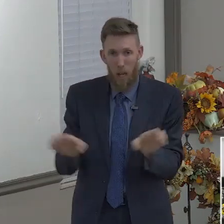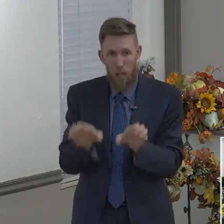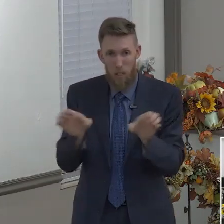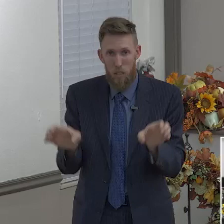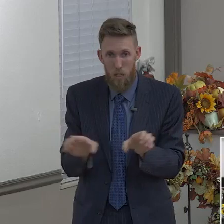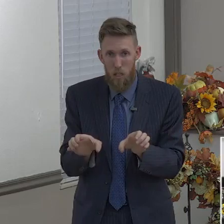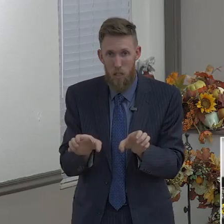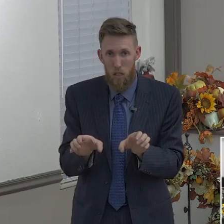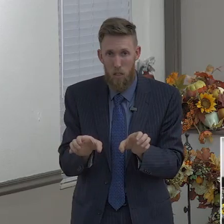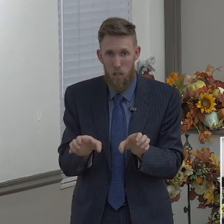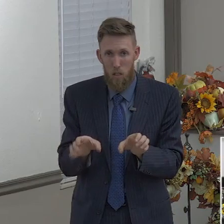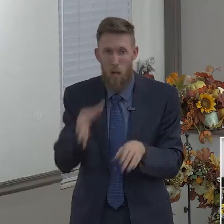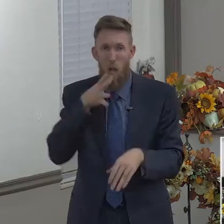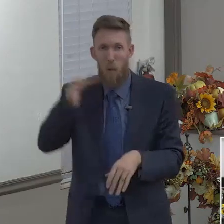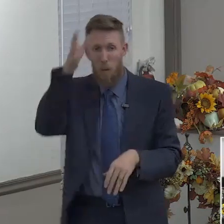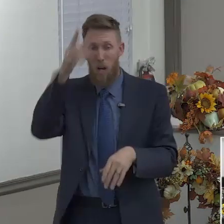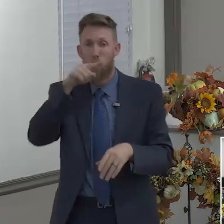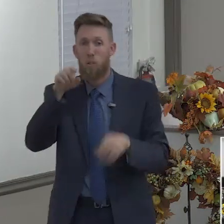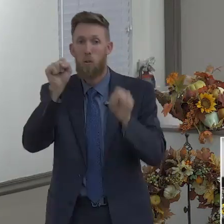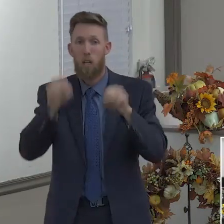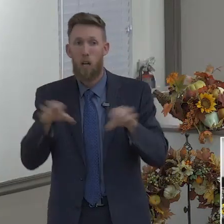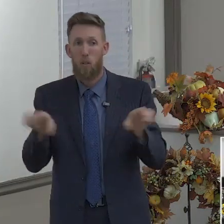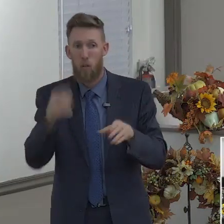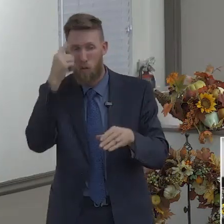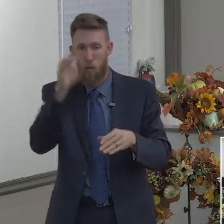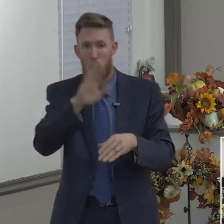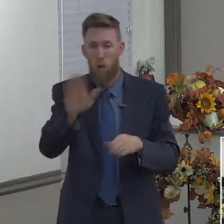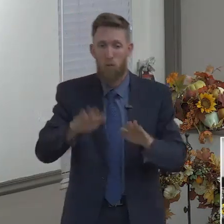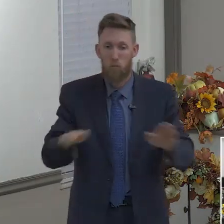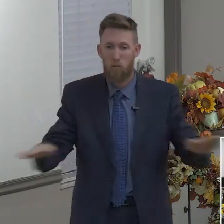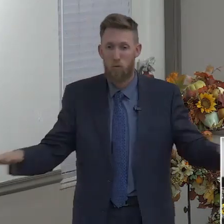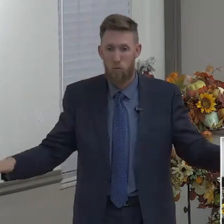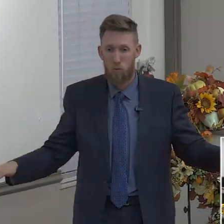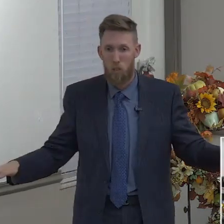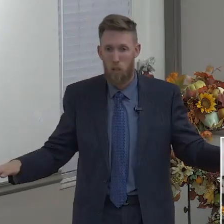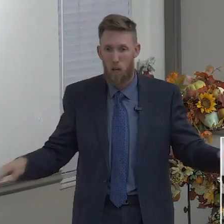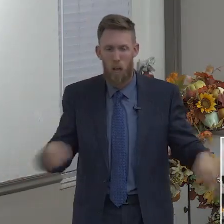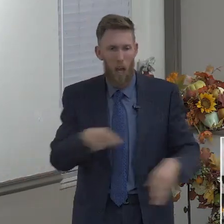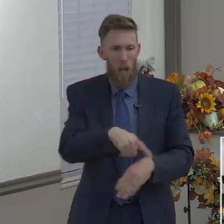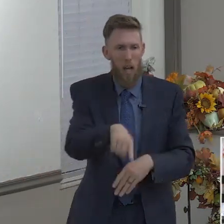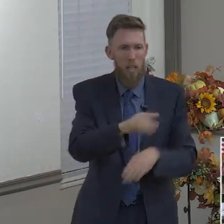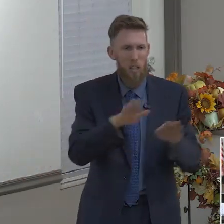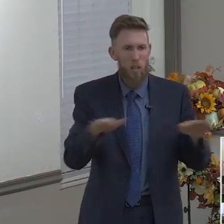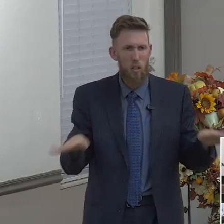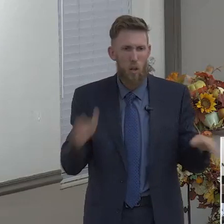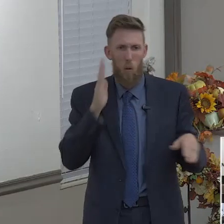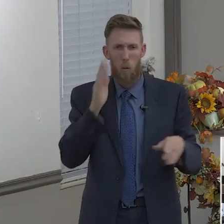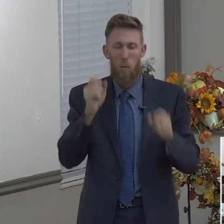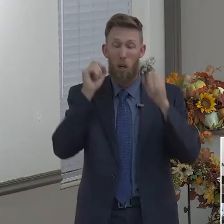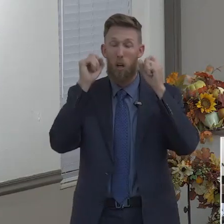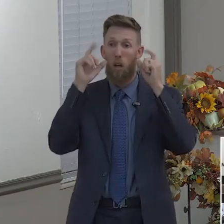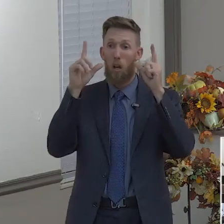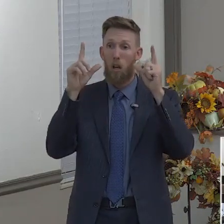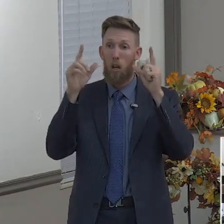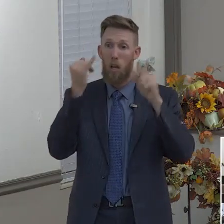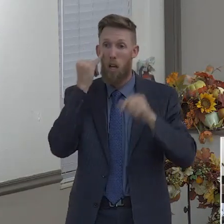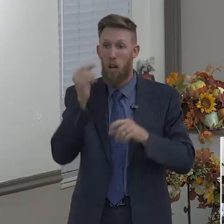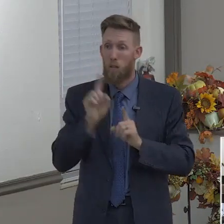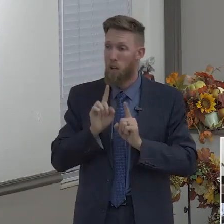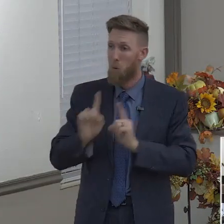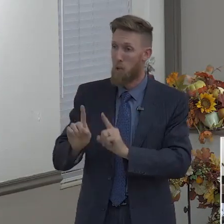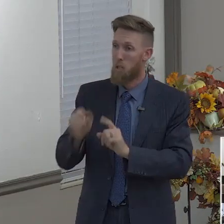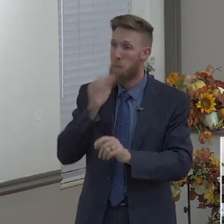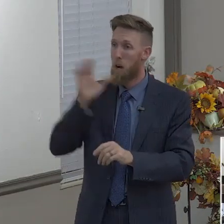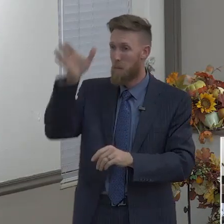boy, how amazing would it be if these young people went to their mom and dad? Mom, dad, what do you think about this? Some of these parents